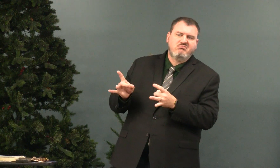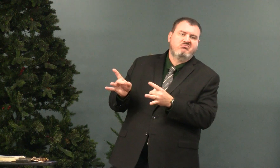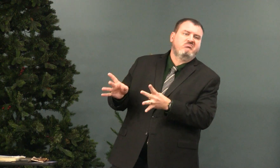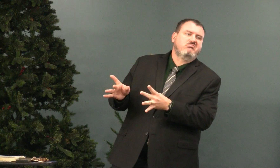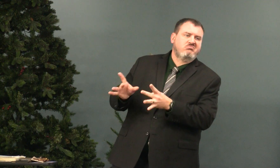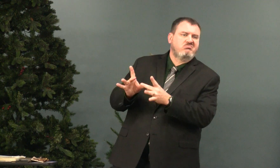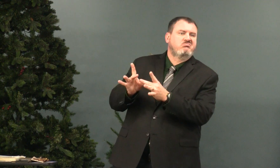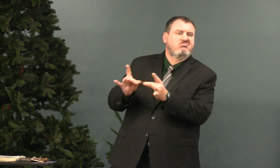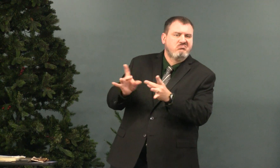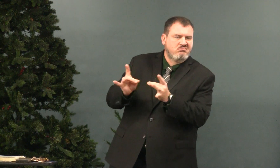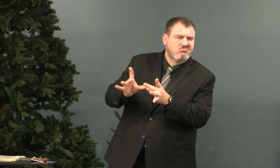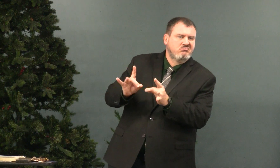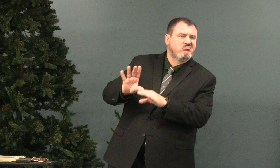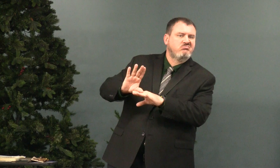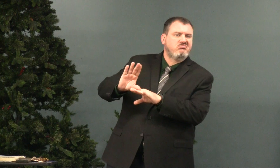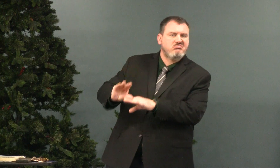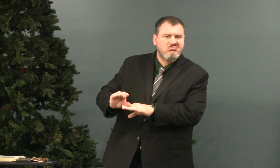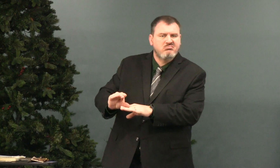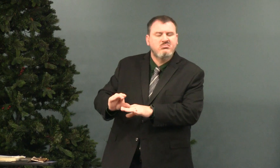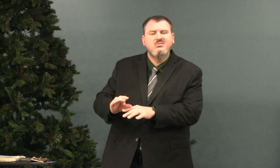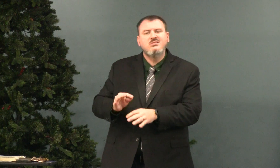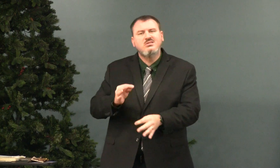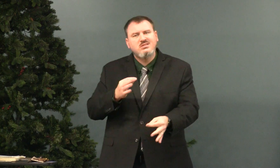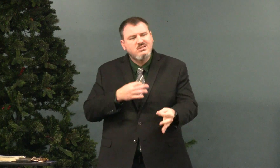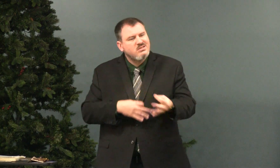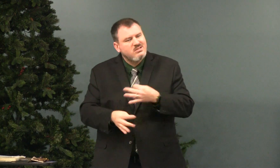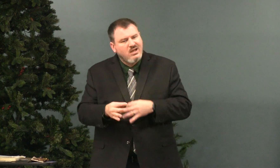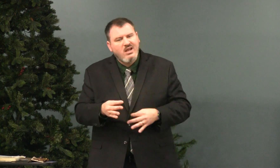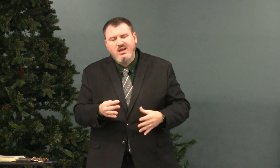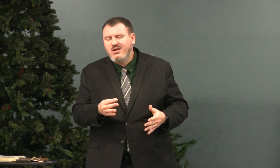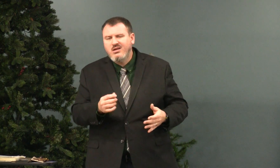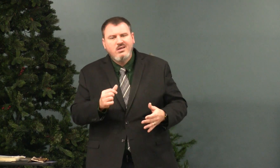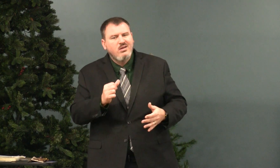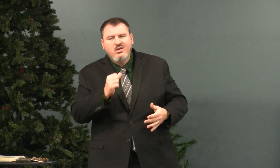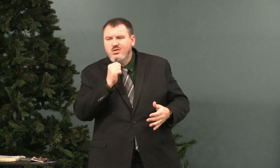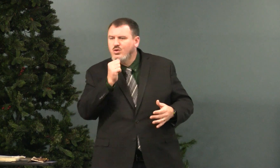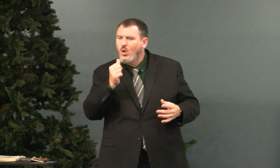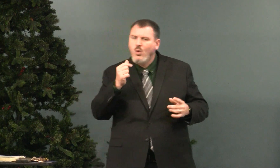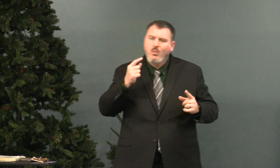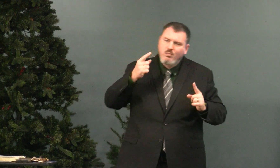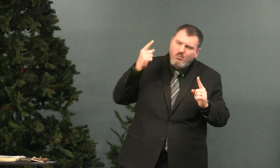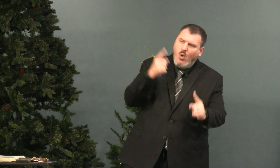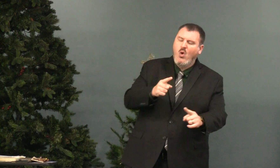Instead of showing hatred and making and belittling them.